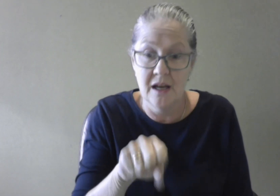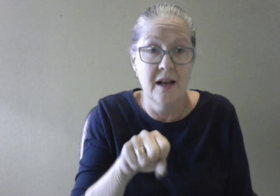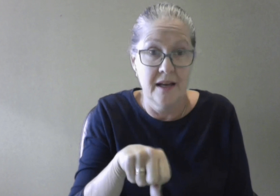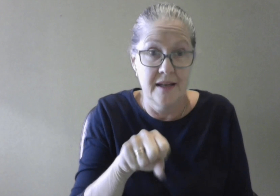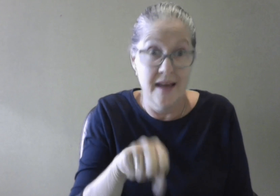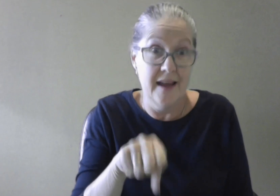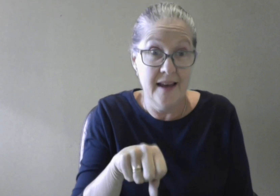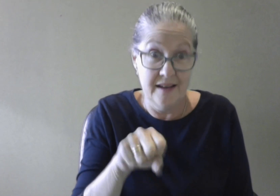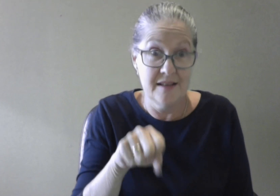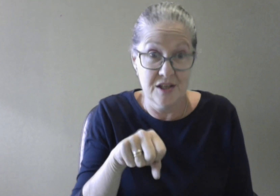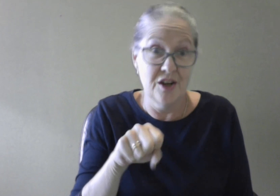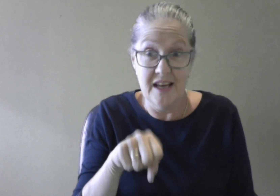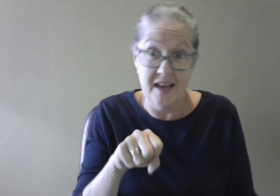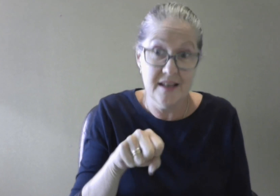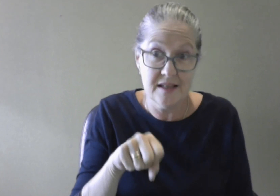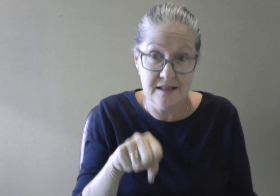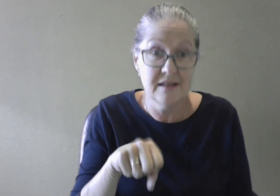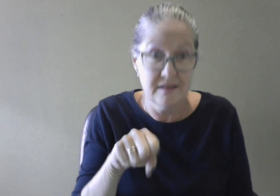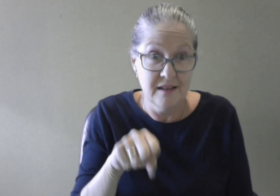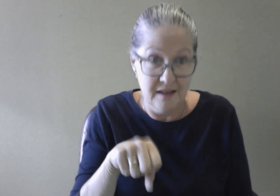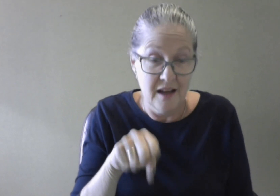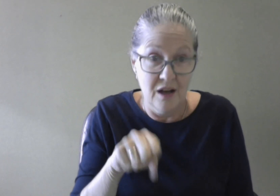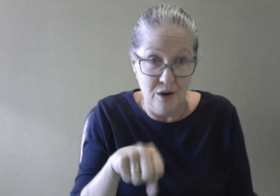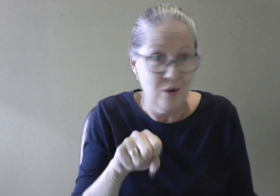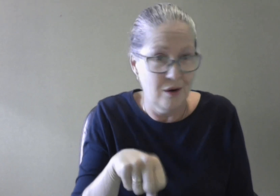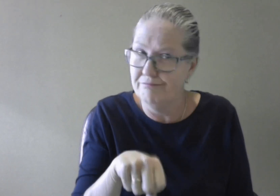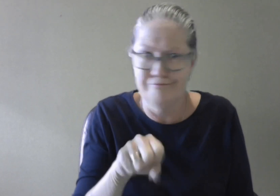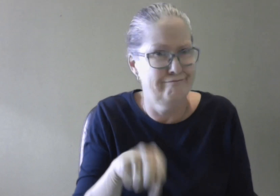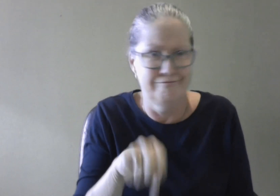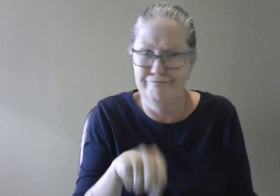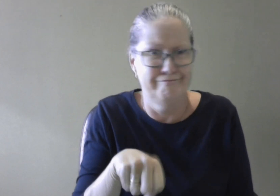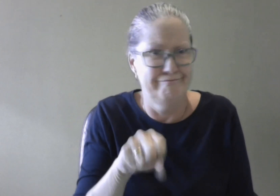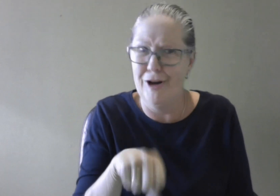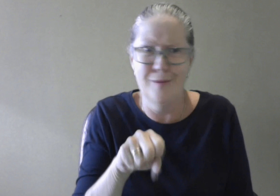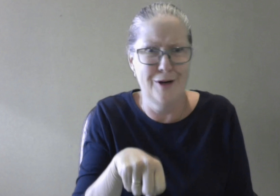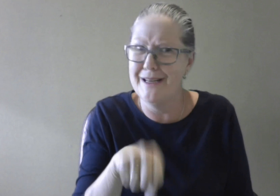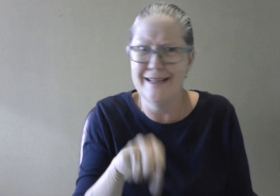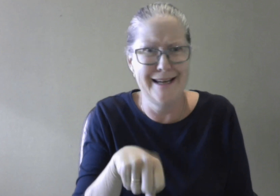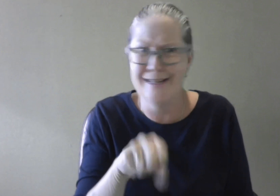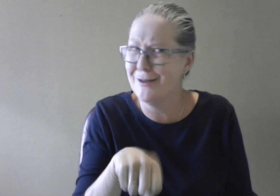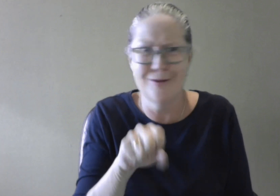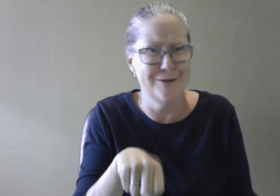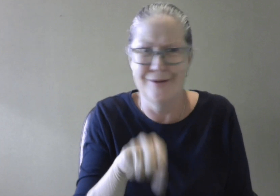yeah, say yes or I'm not meaning yes at all.